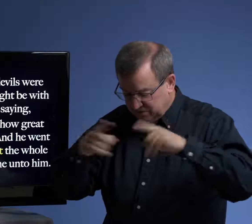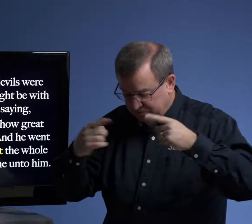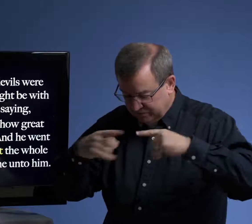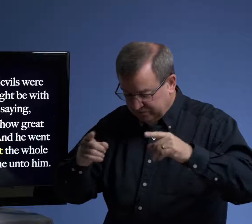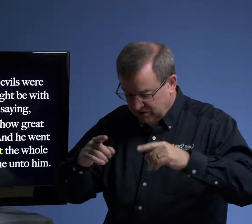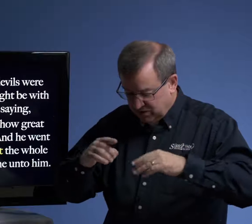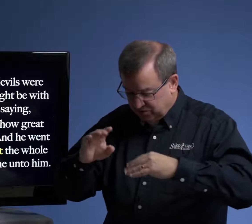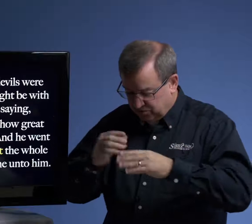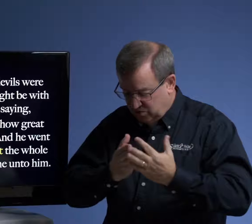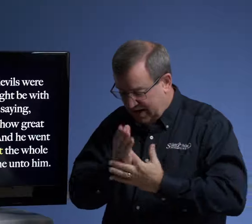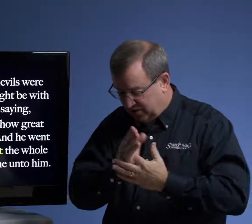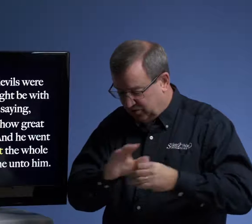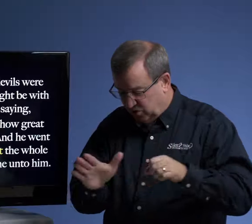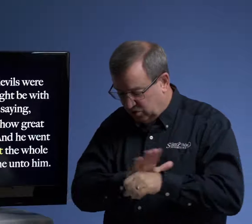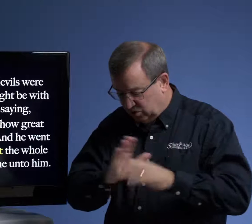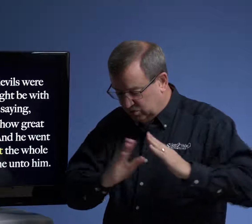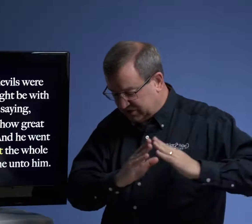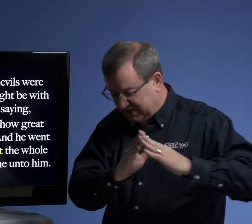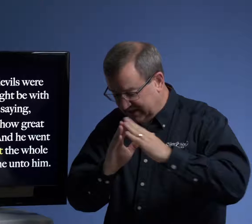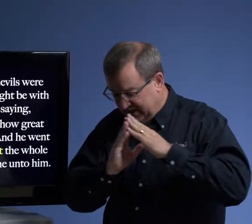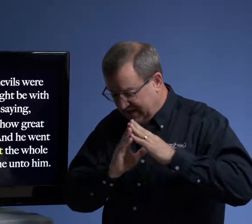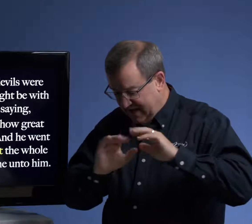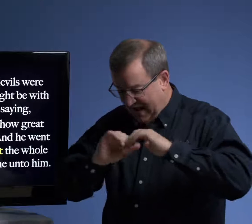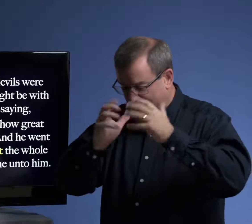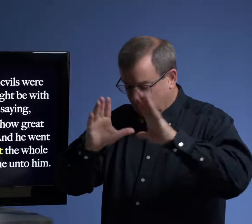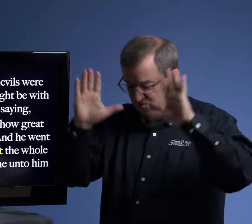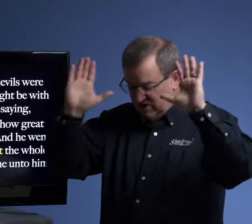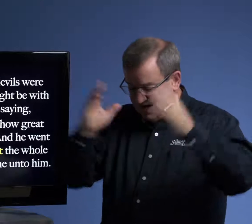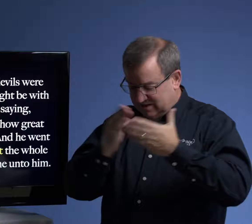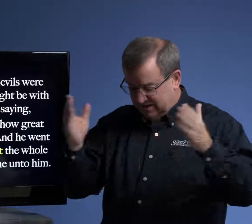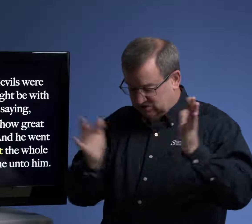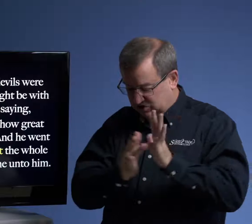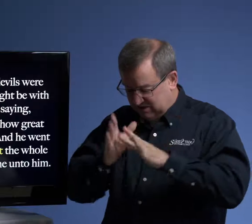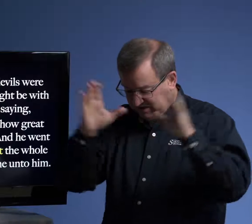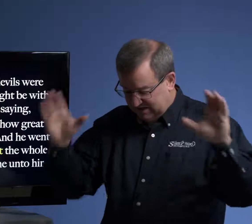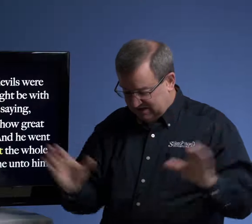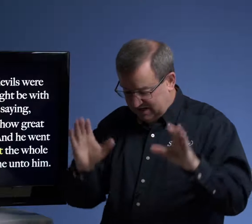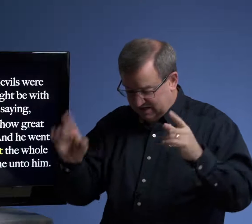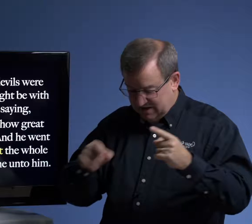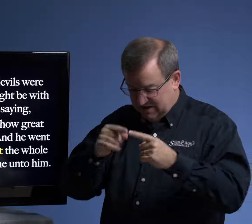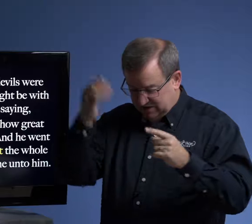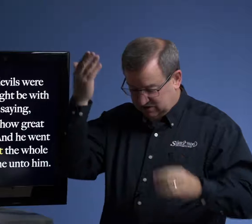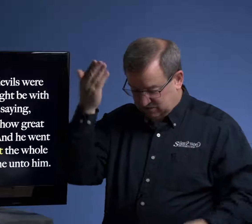throughout the whole city, how great things Jesus had done unto